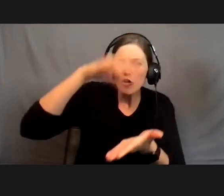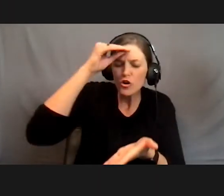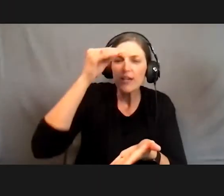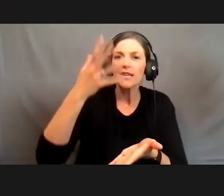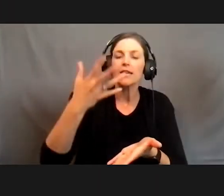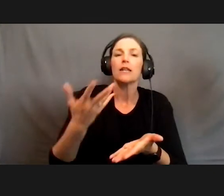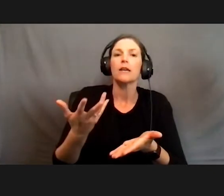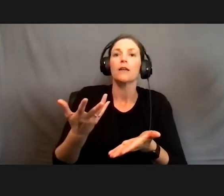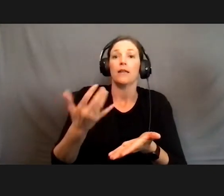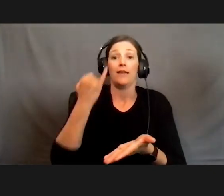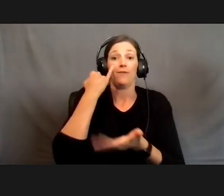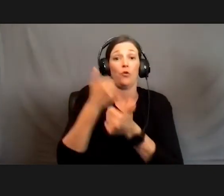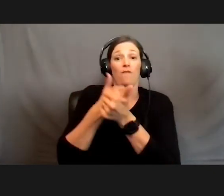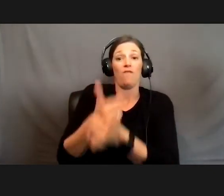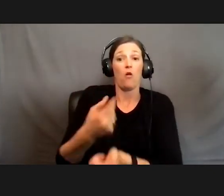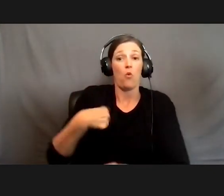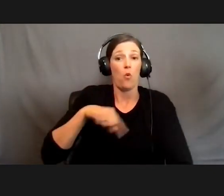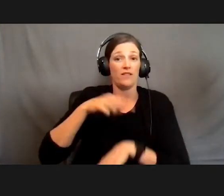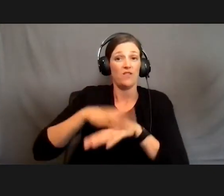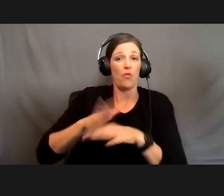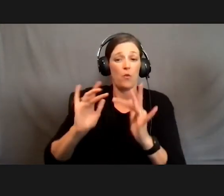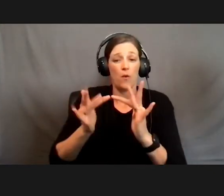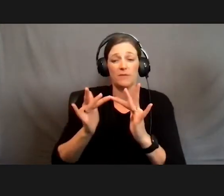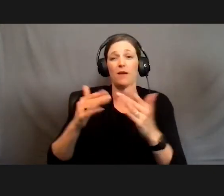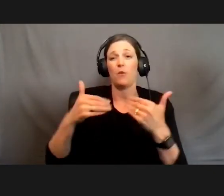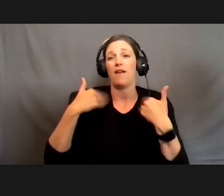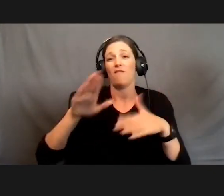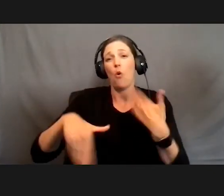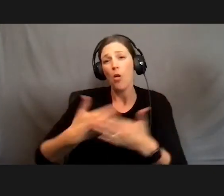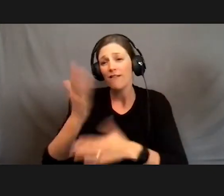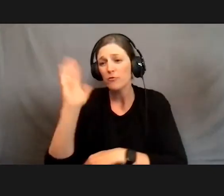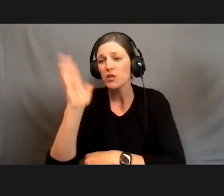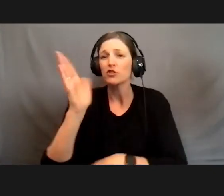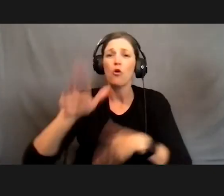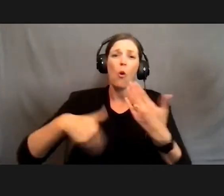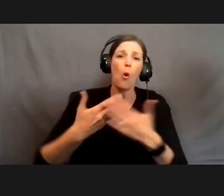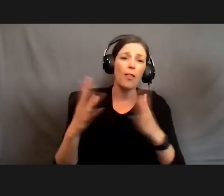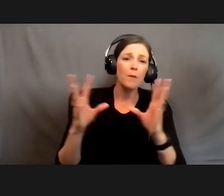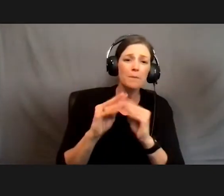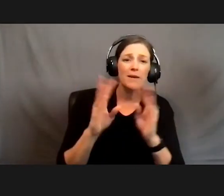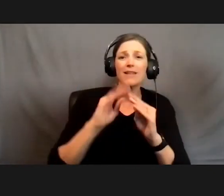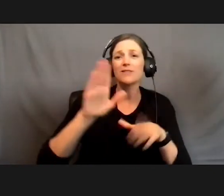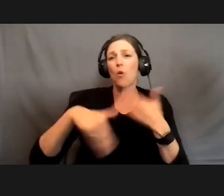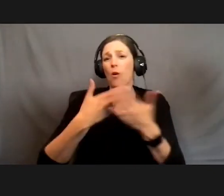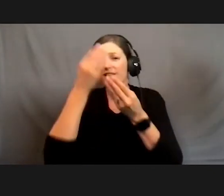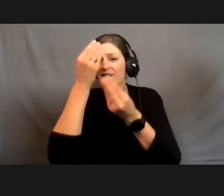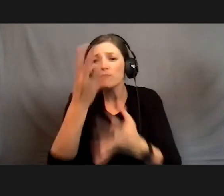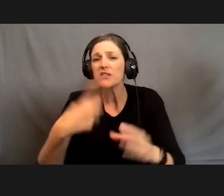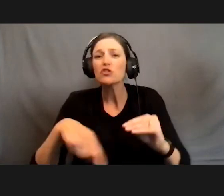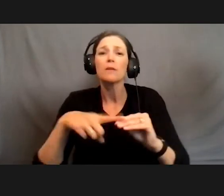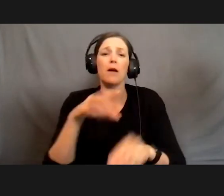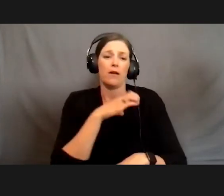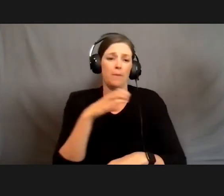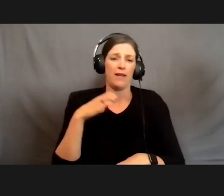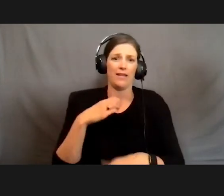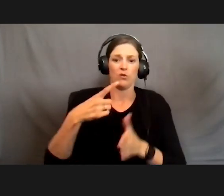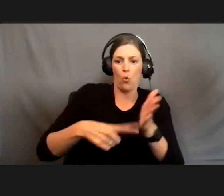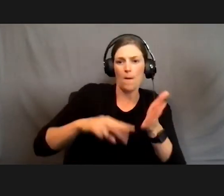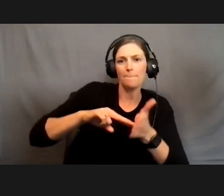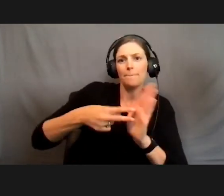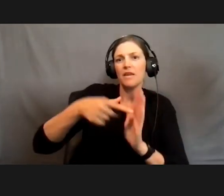website, we have all the presentations, all the meetings, all the information about the committees, what a QEP is